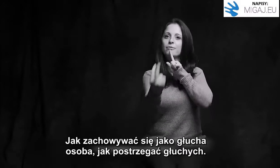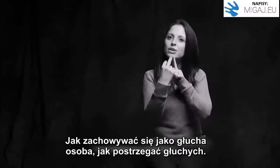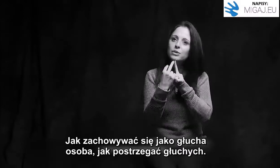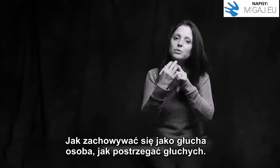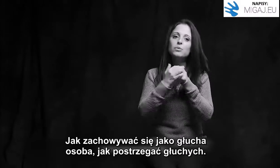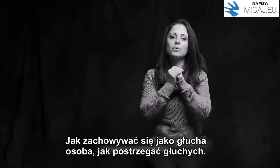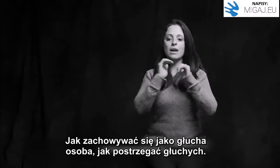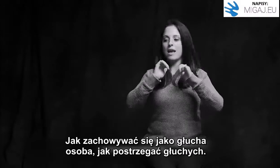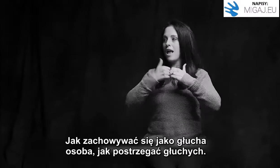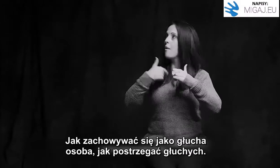person, how to view a deaf person.